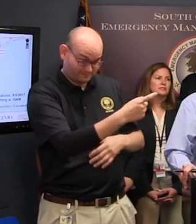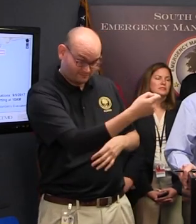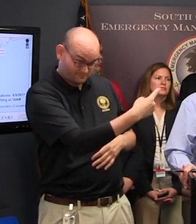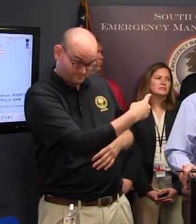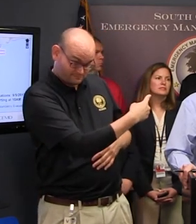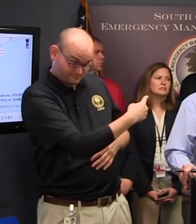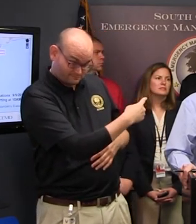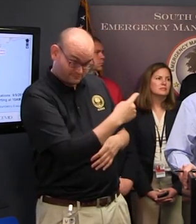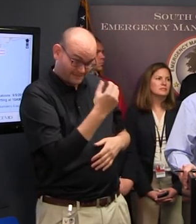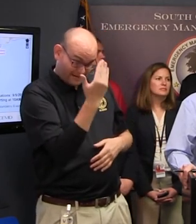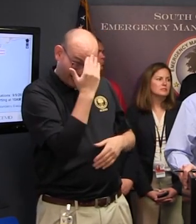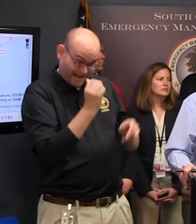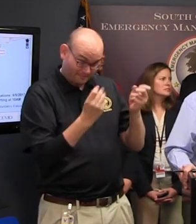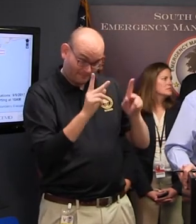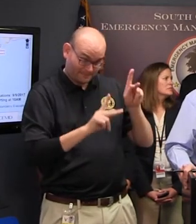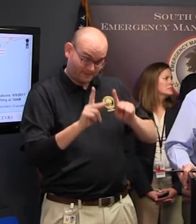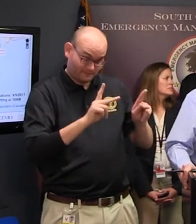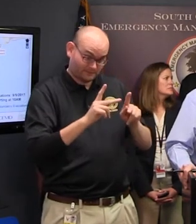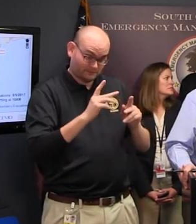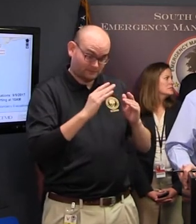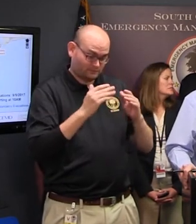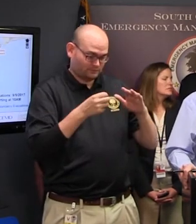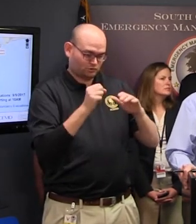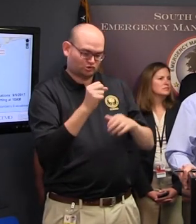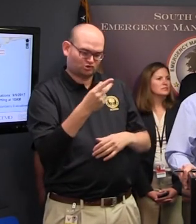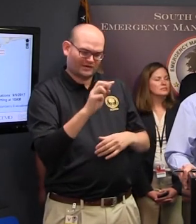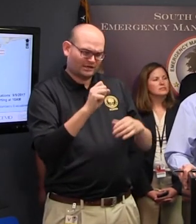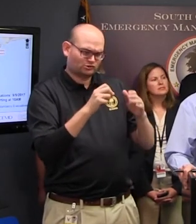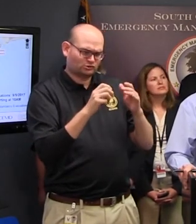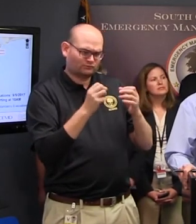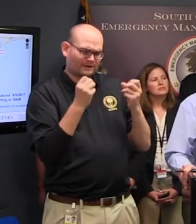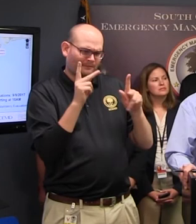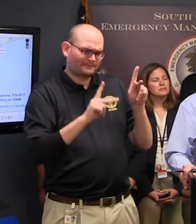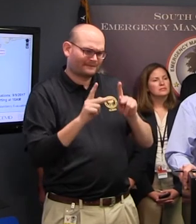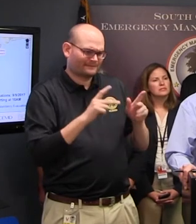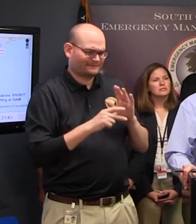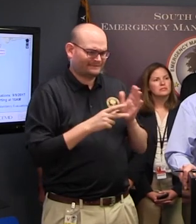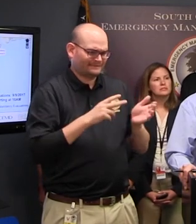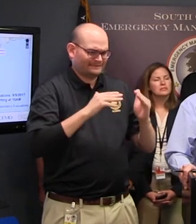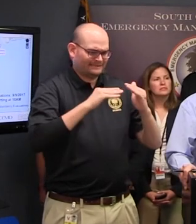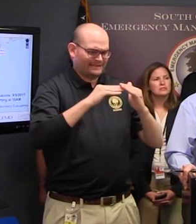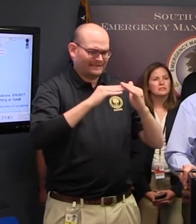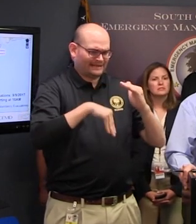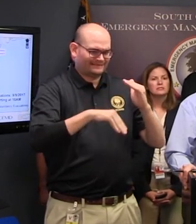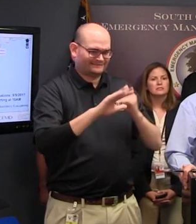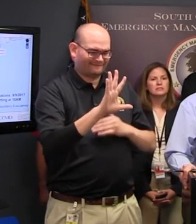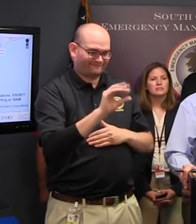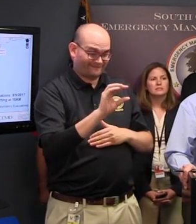not know Sure, there's less than 50 Less than 50, says Mr. Stinson